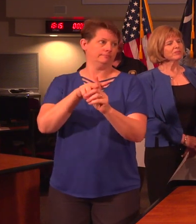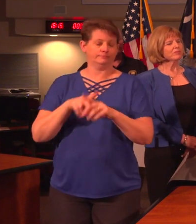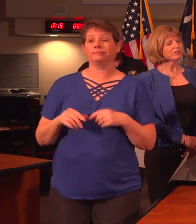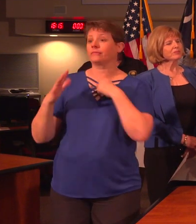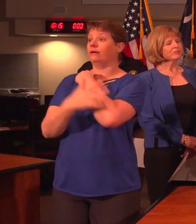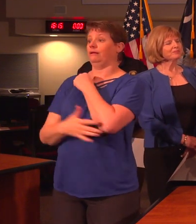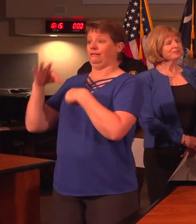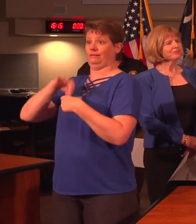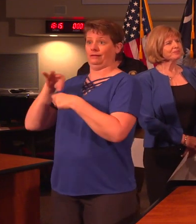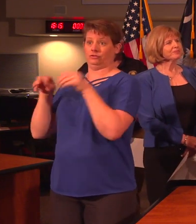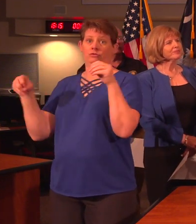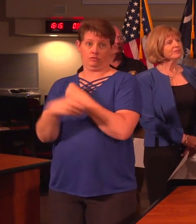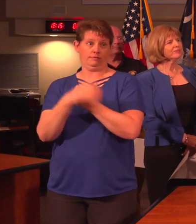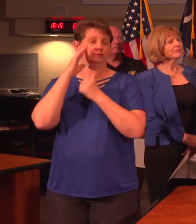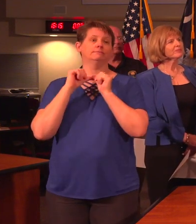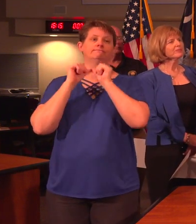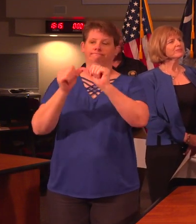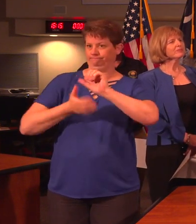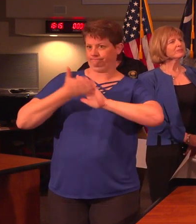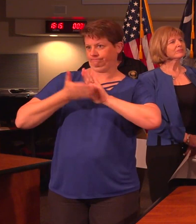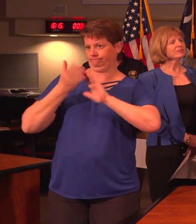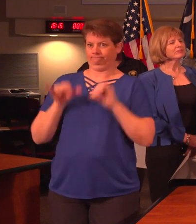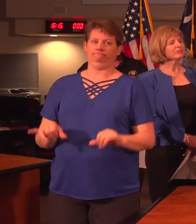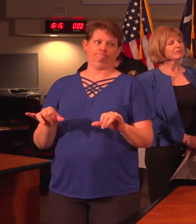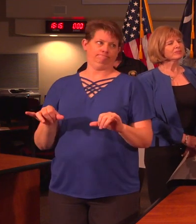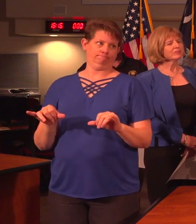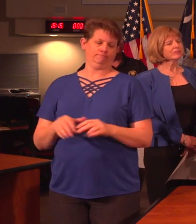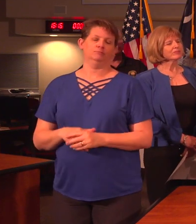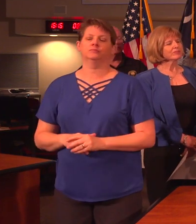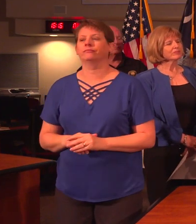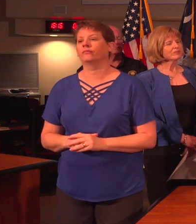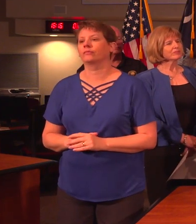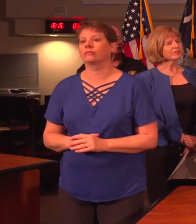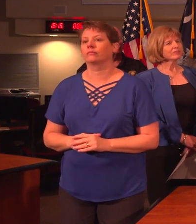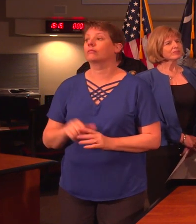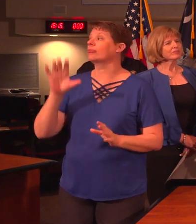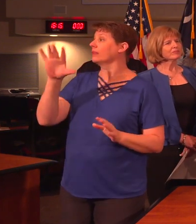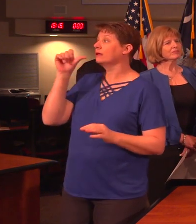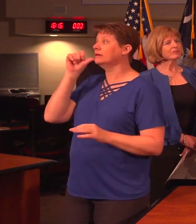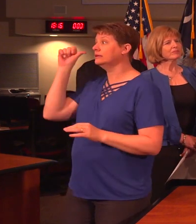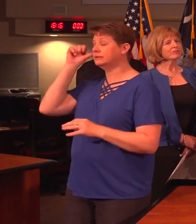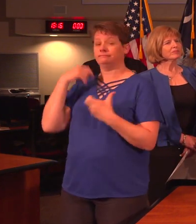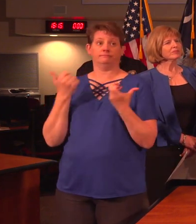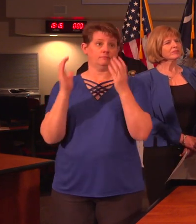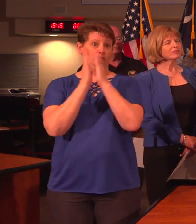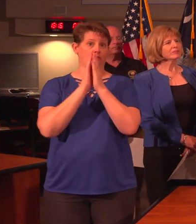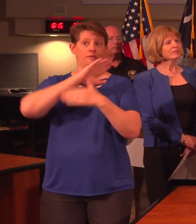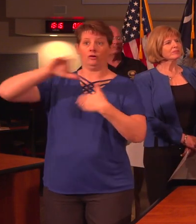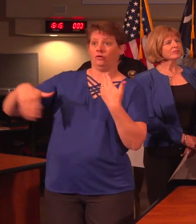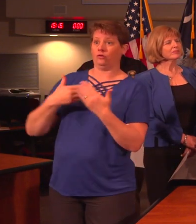elections offices shall continue to operate as normal. Today, I requested that all